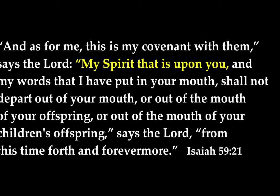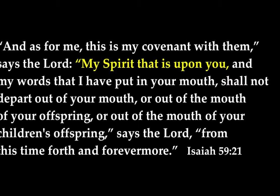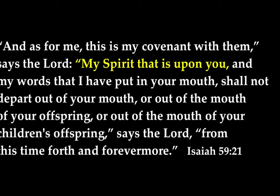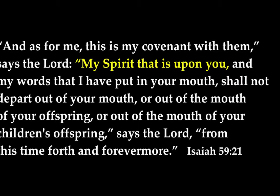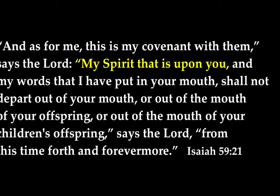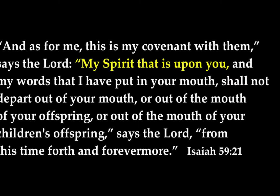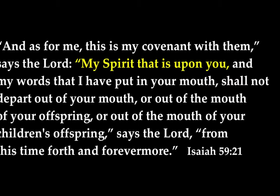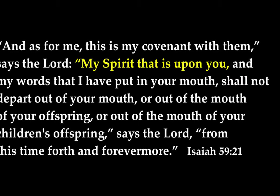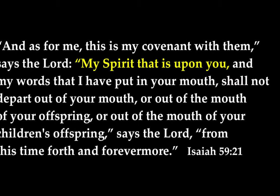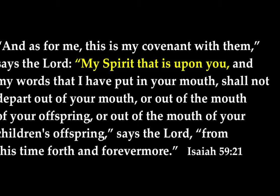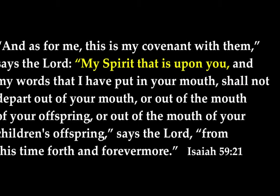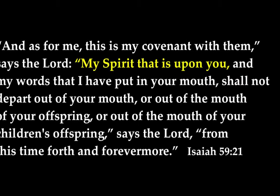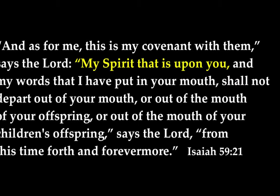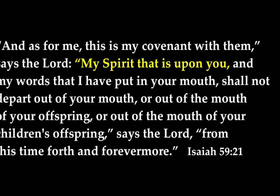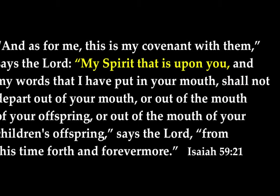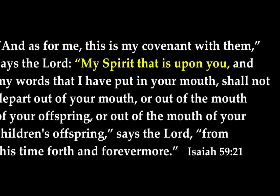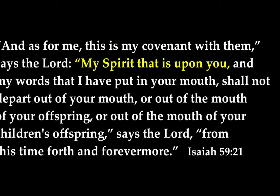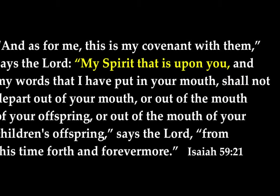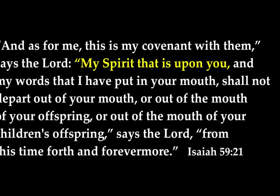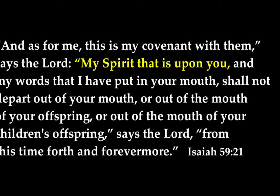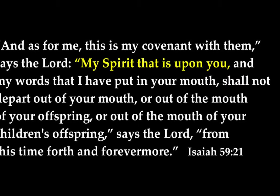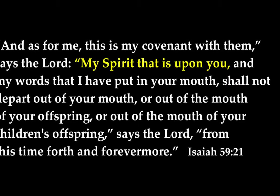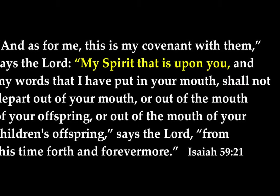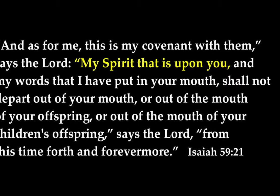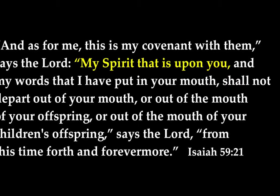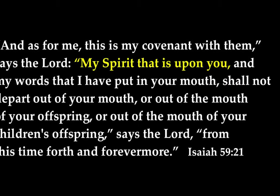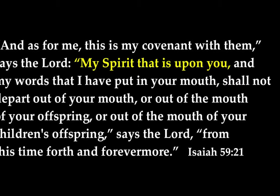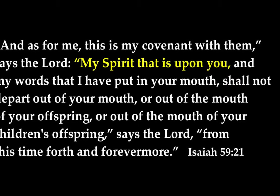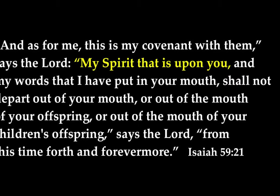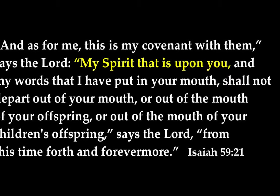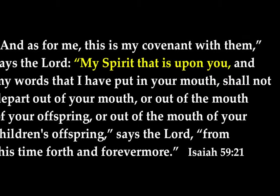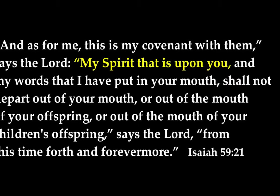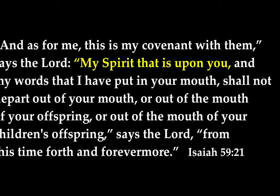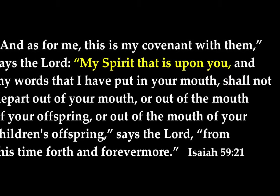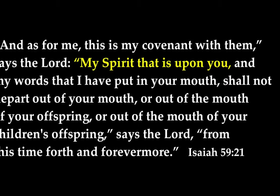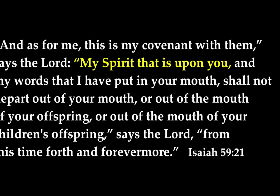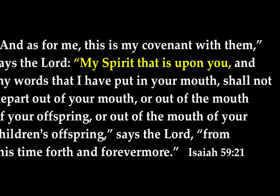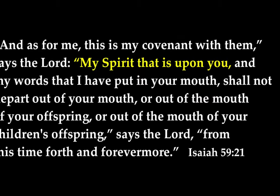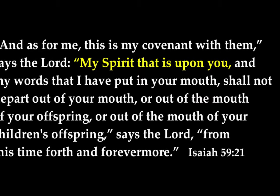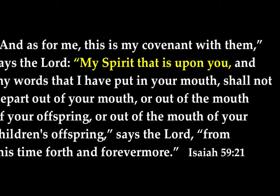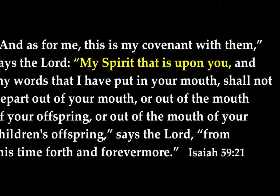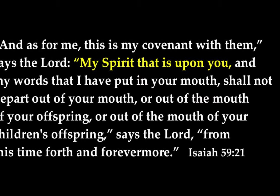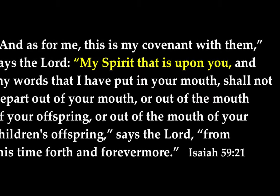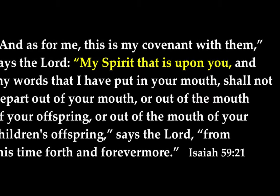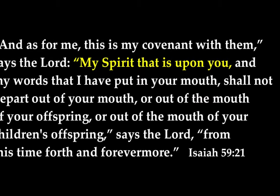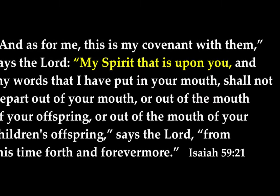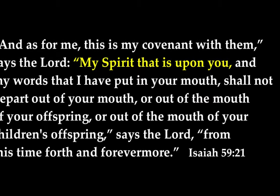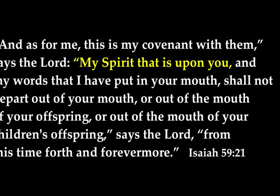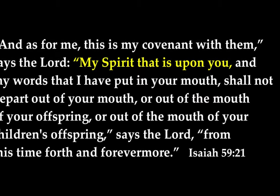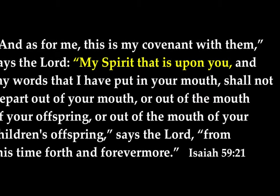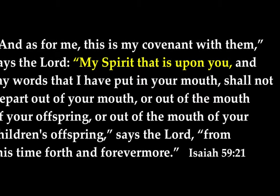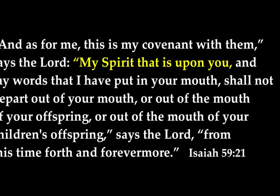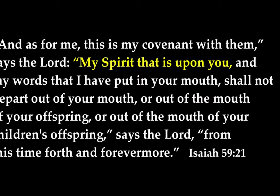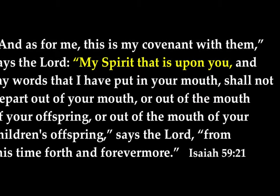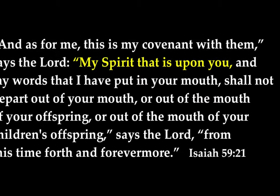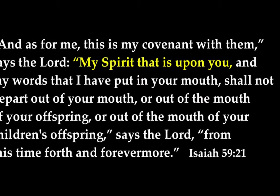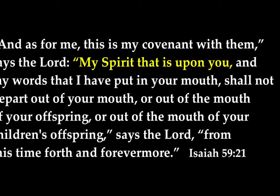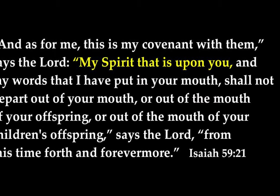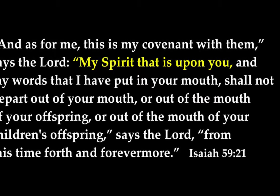upon you, and my words that I have put in your mouth, shall not depart out of your mouth, or out of the mouth of your offspring, or out of the mouth of your